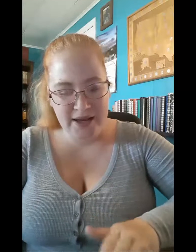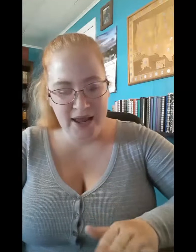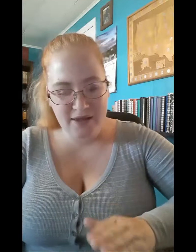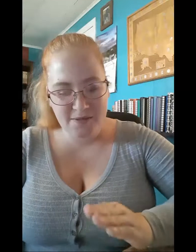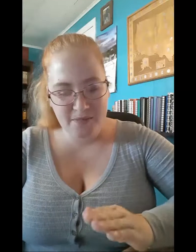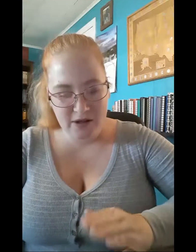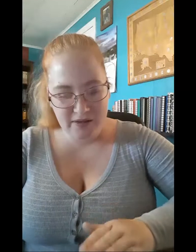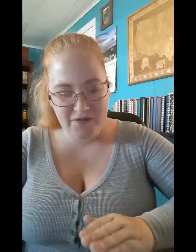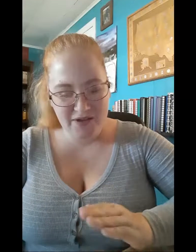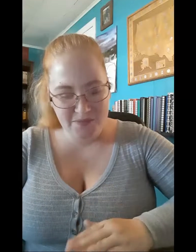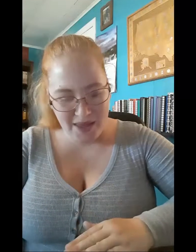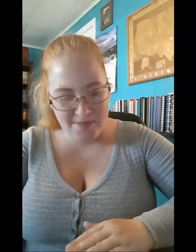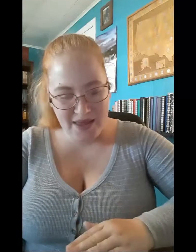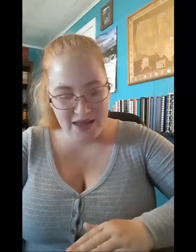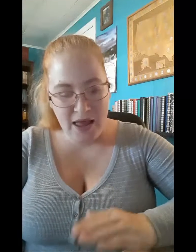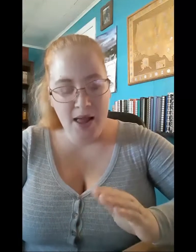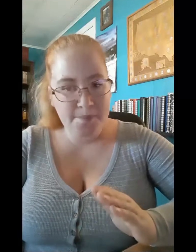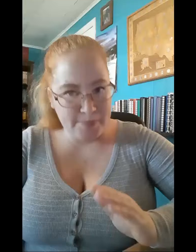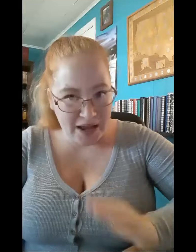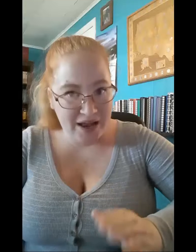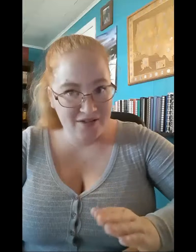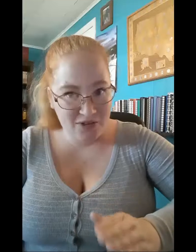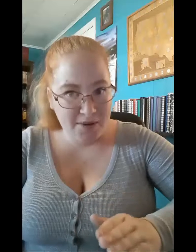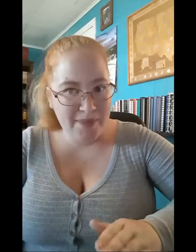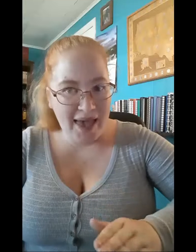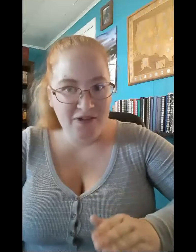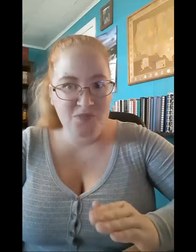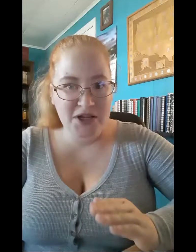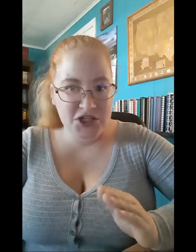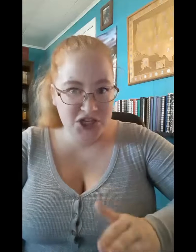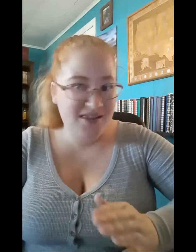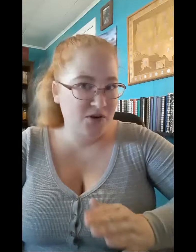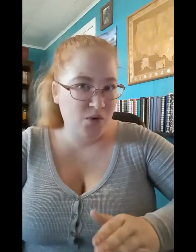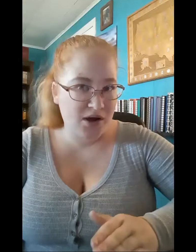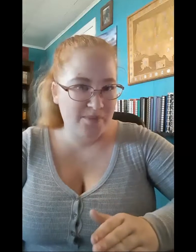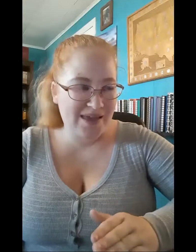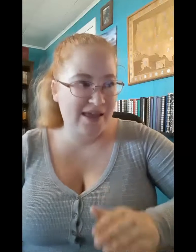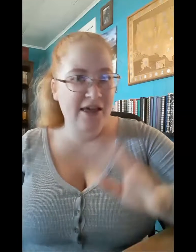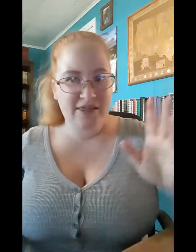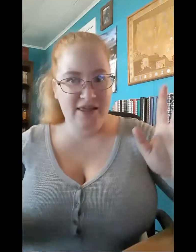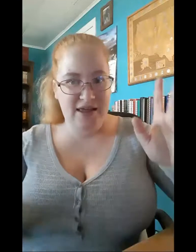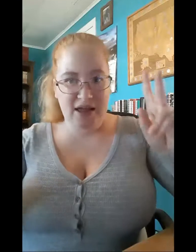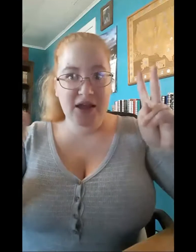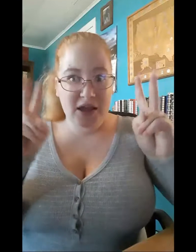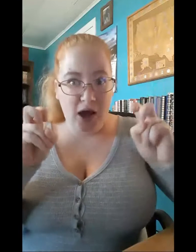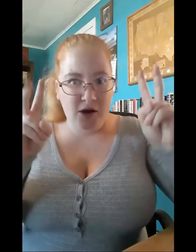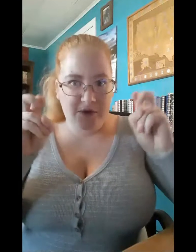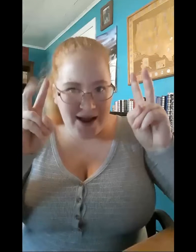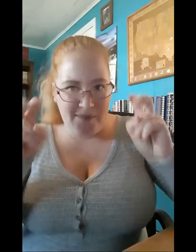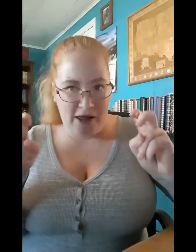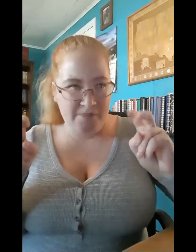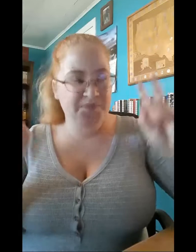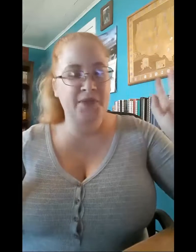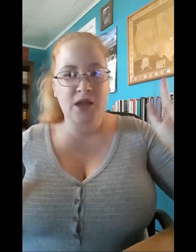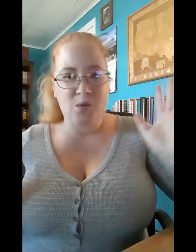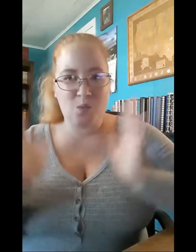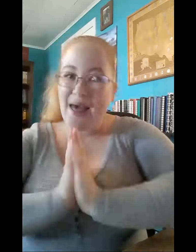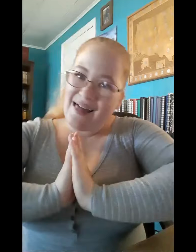and Olivia's baby behind their backs because she didn't want to be the young grandma. Well,